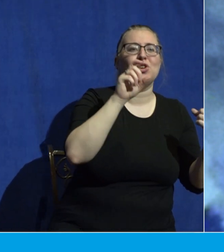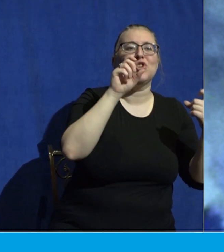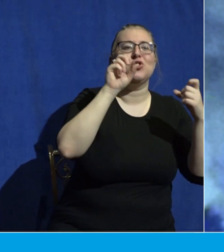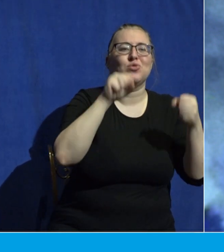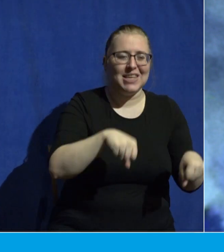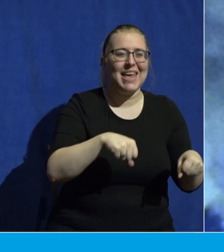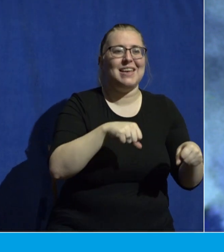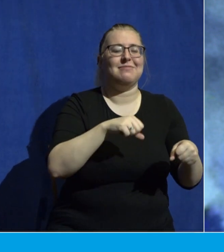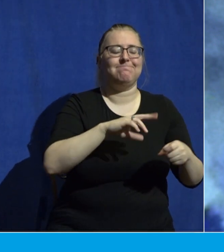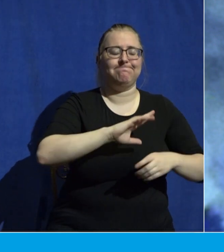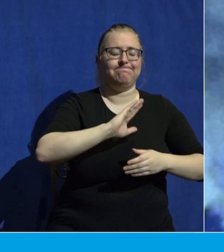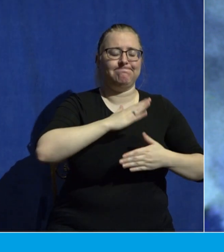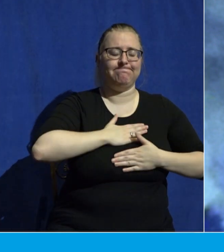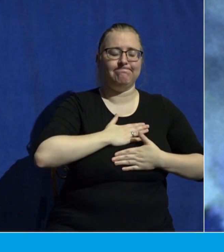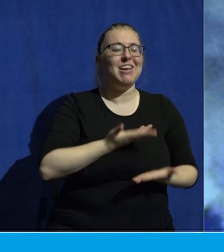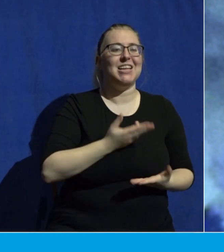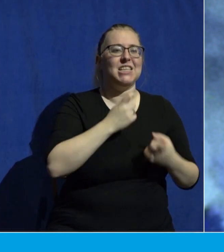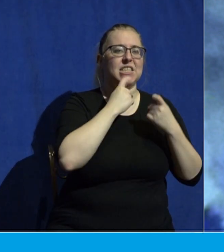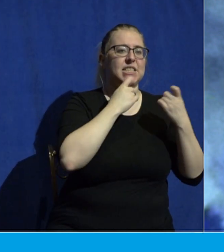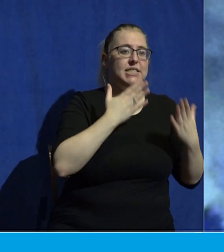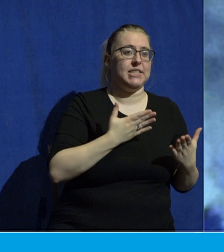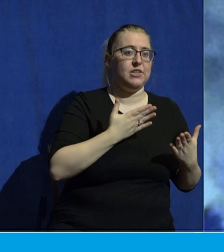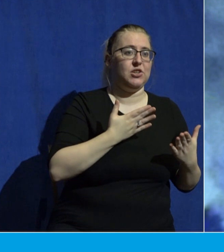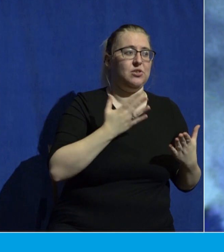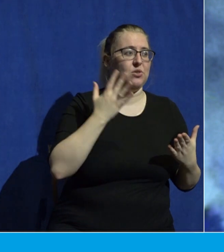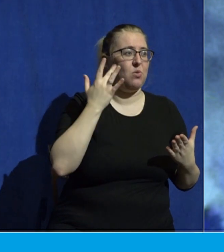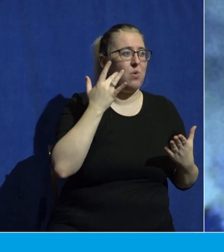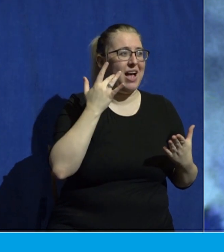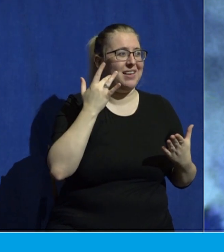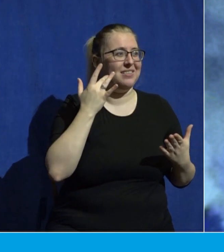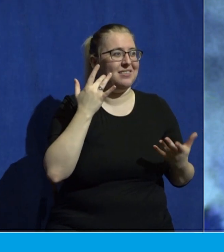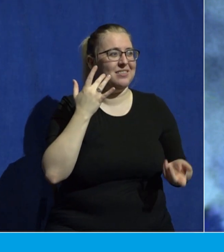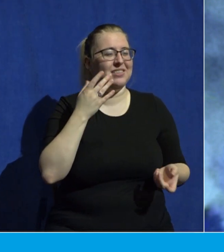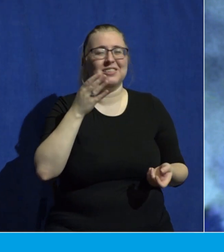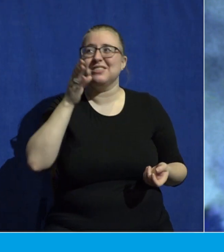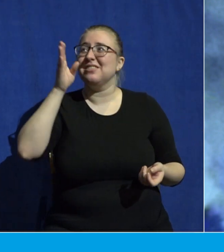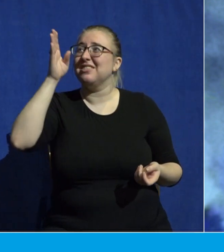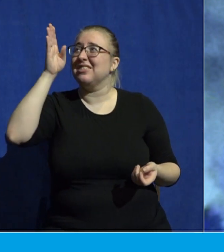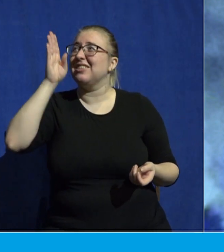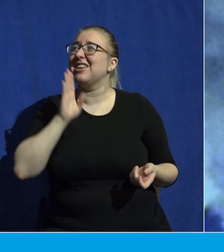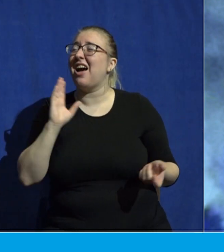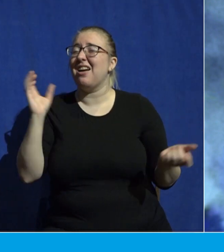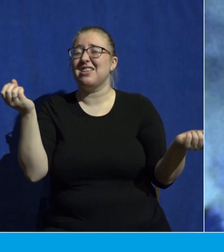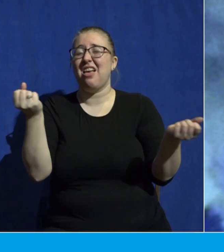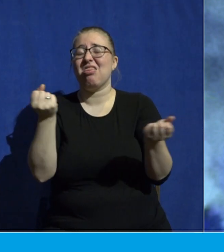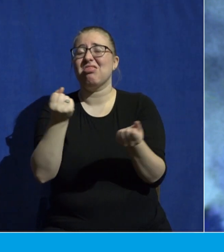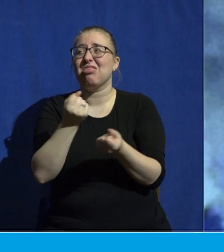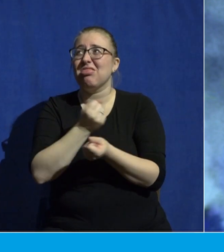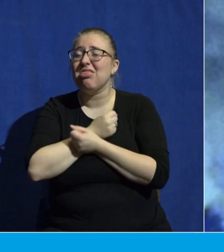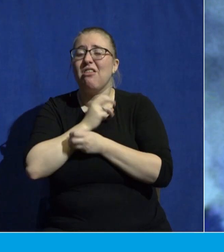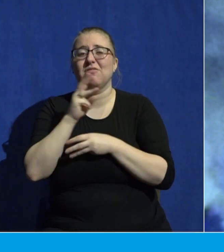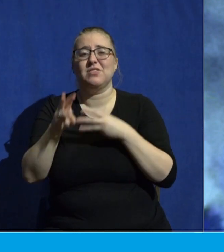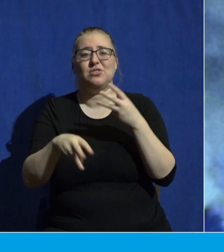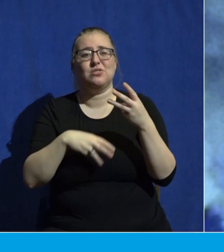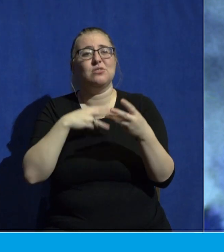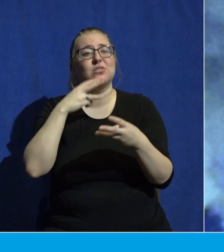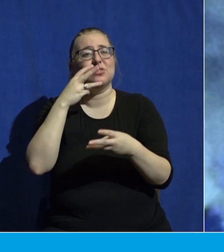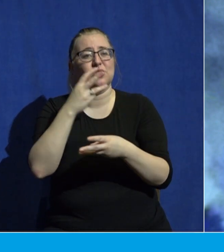Why? For God so loved the world that he gave